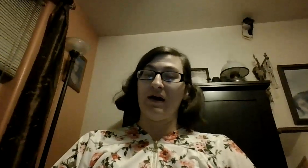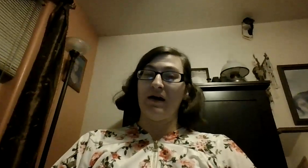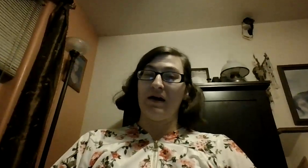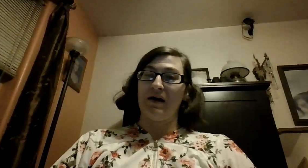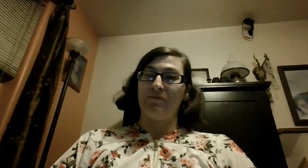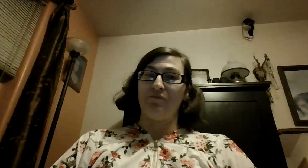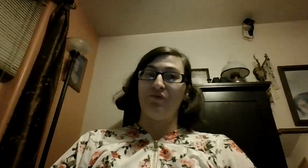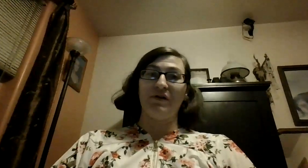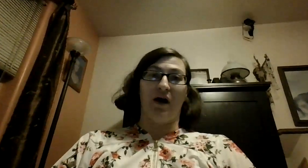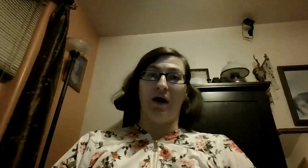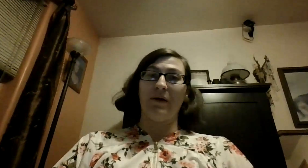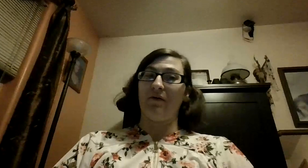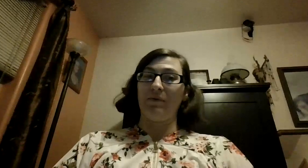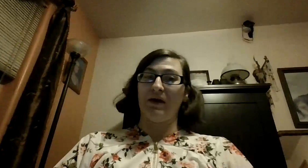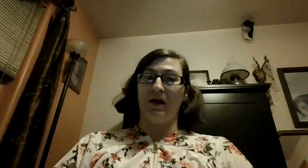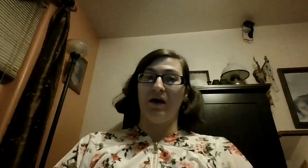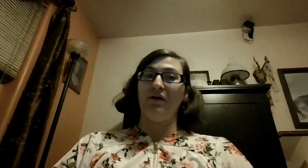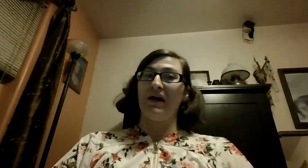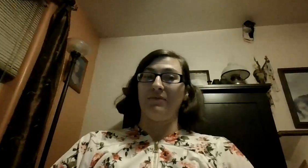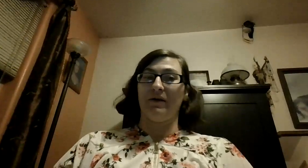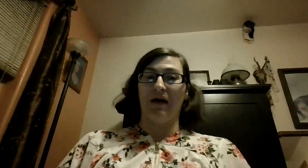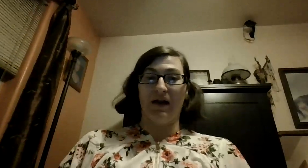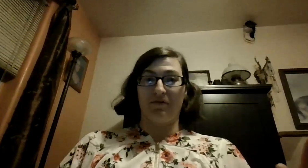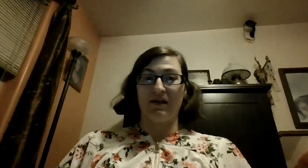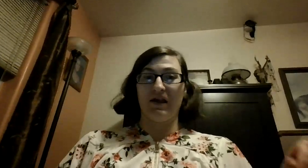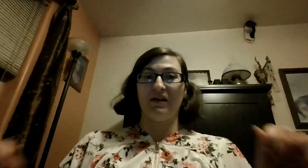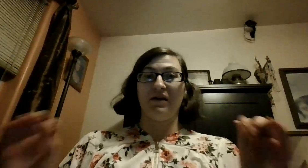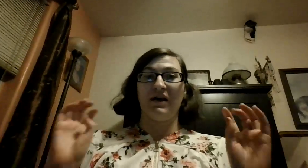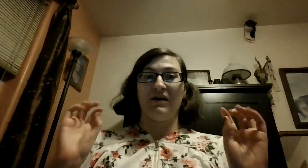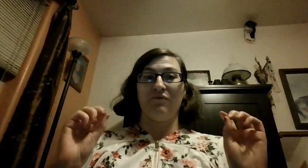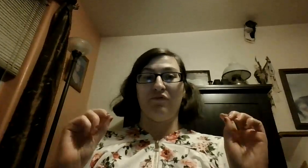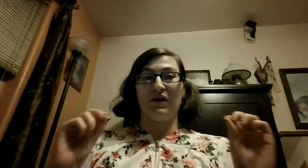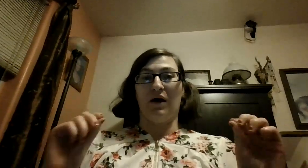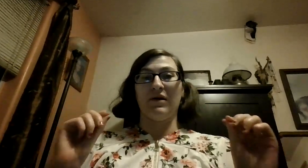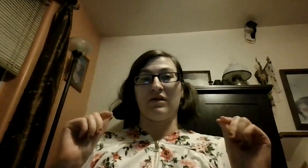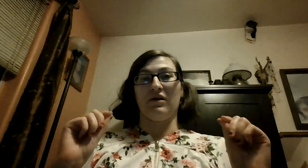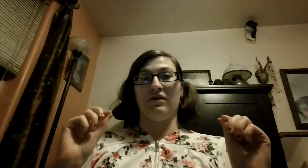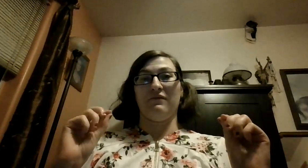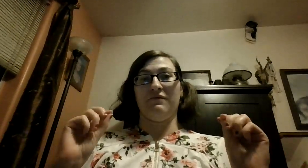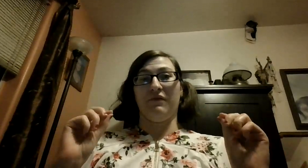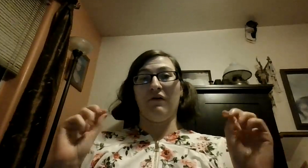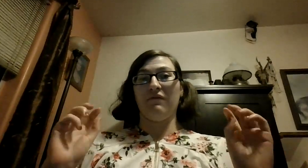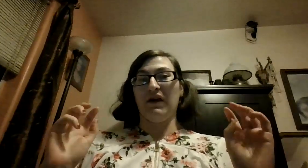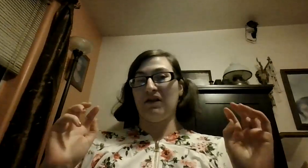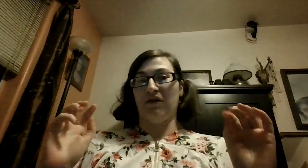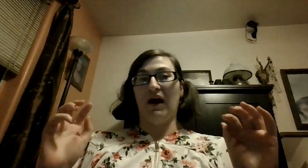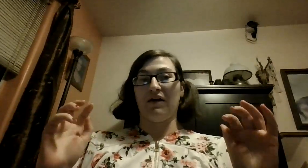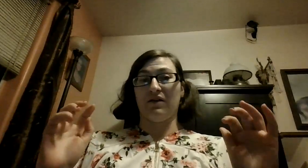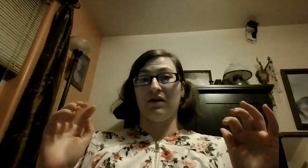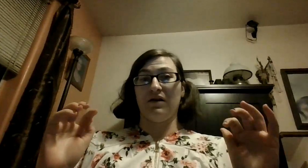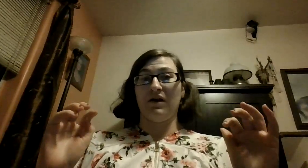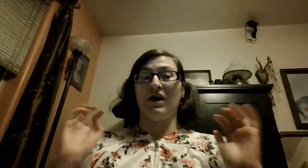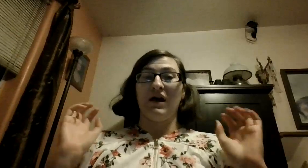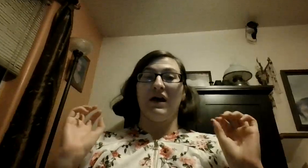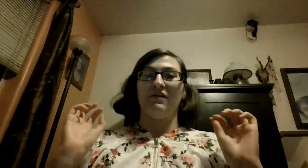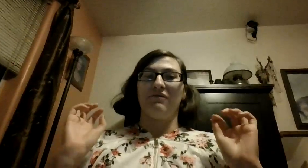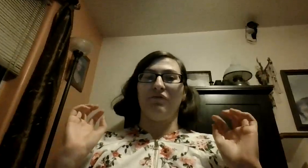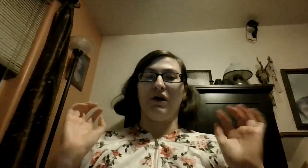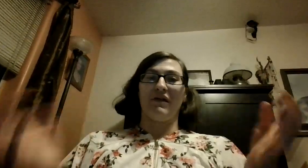please comment let me know if you had a question please comment it feel free to ask well not too much